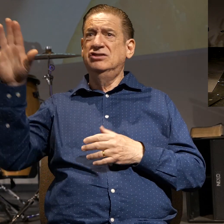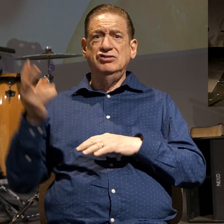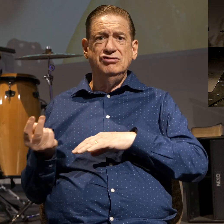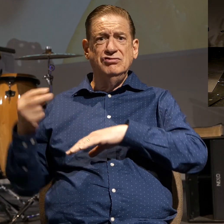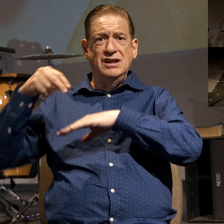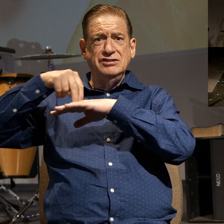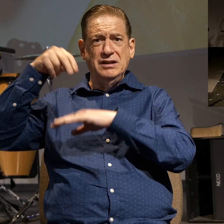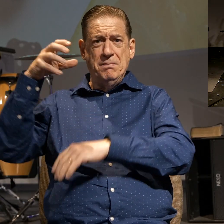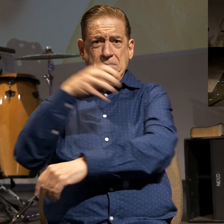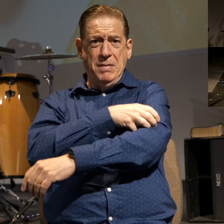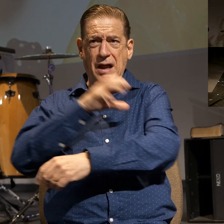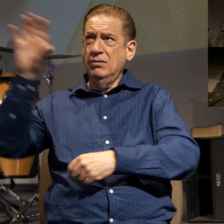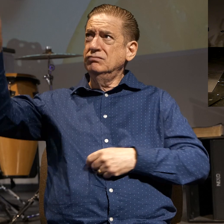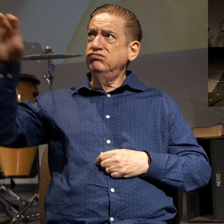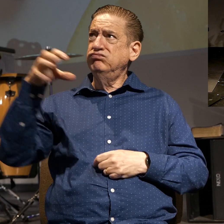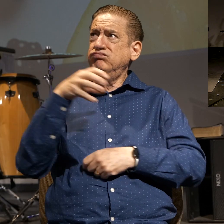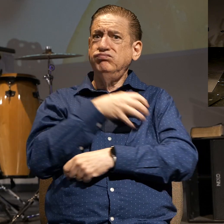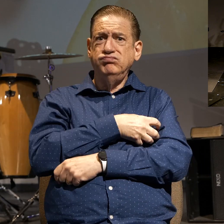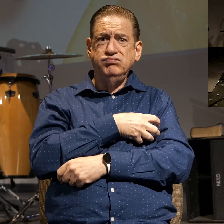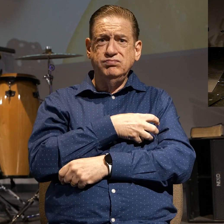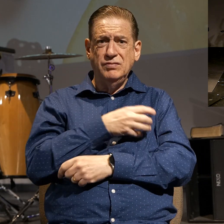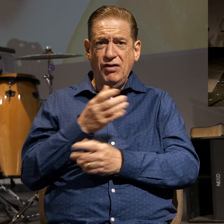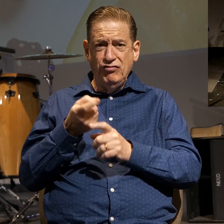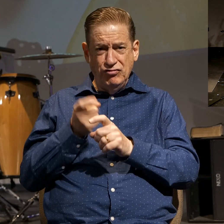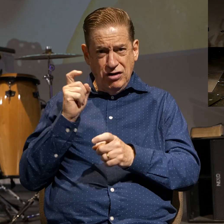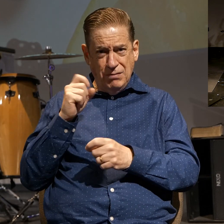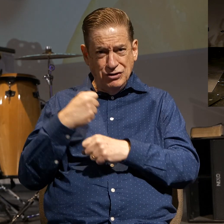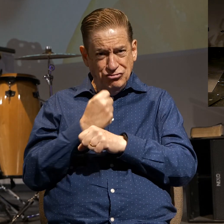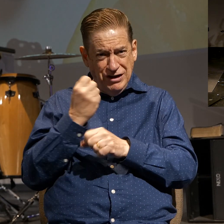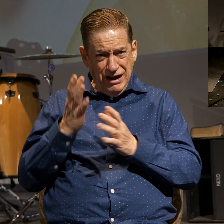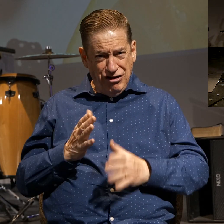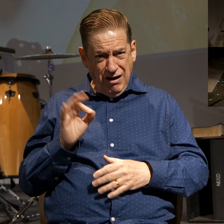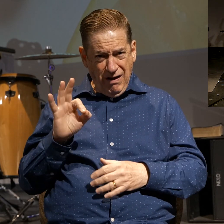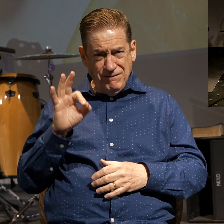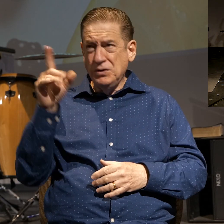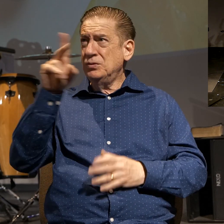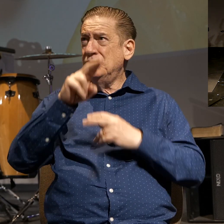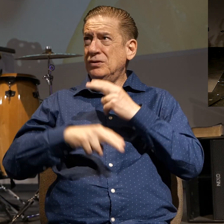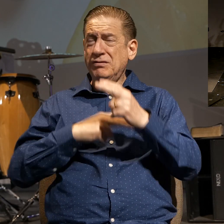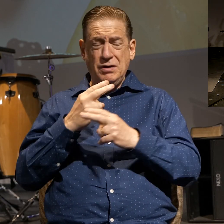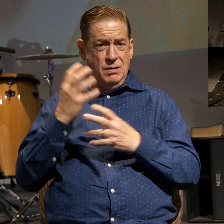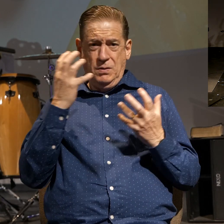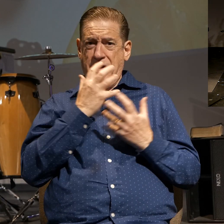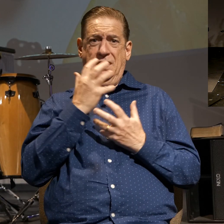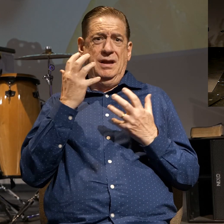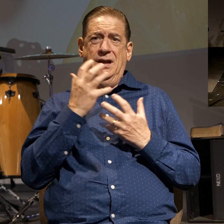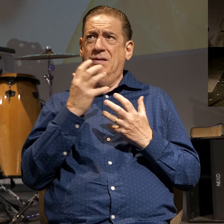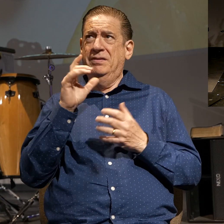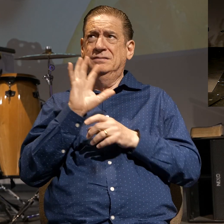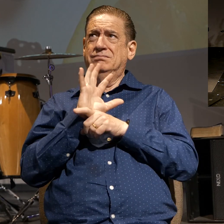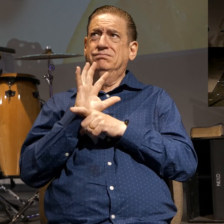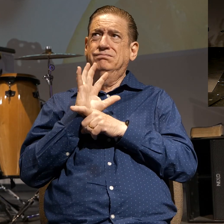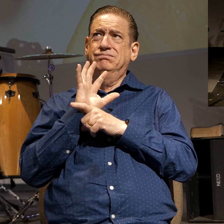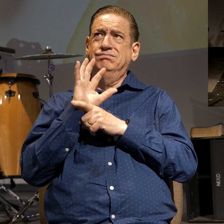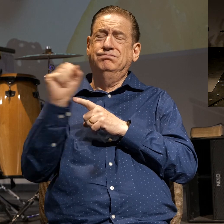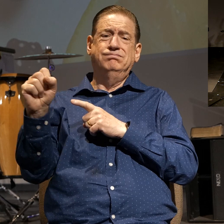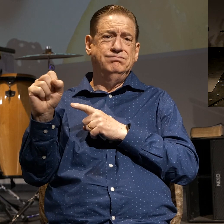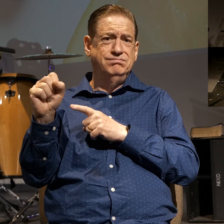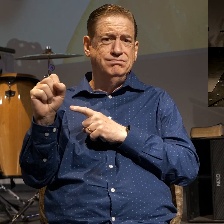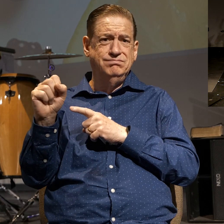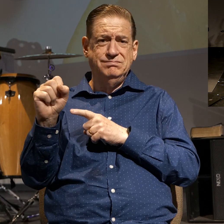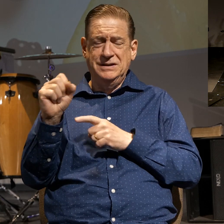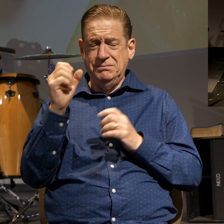of the creator of the universe. Wow! It's out of this world. Absolutely amazing.